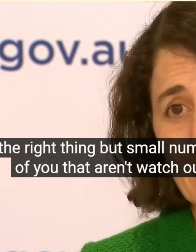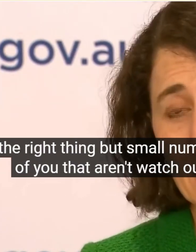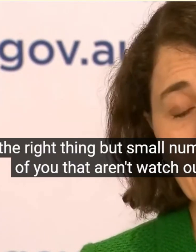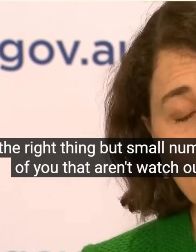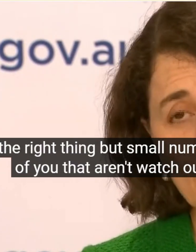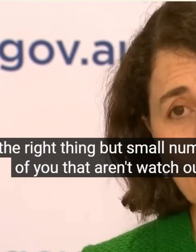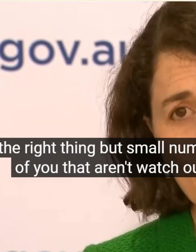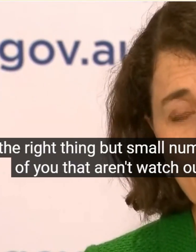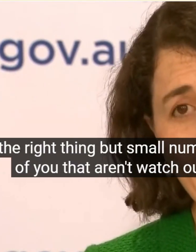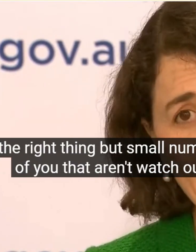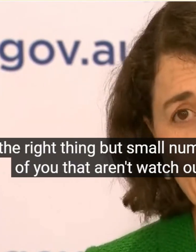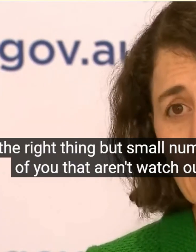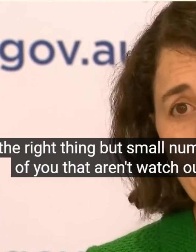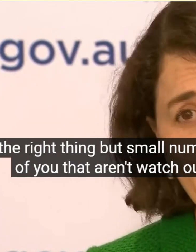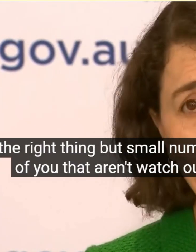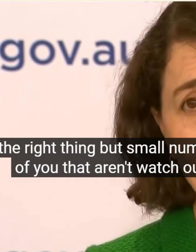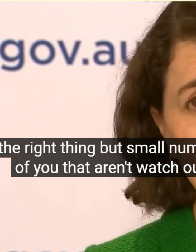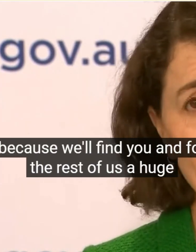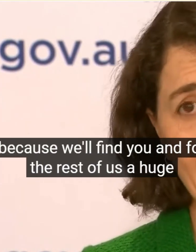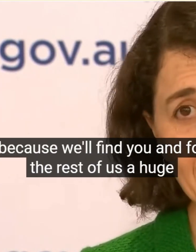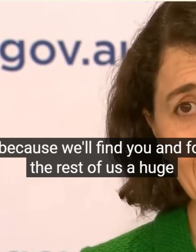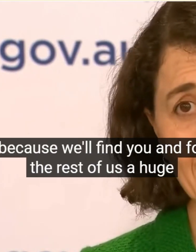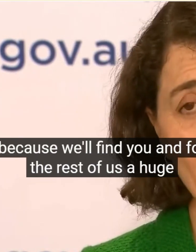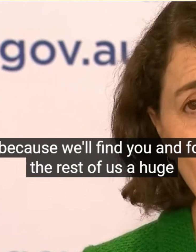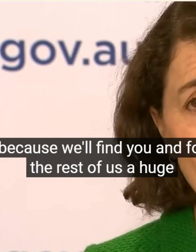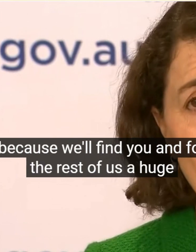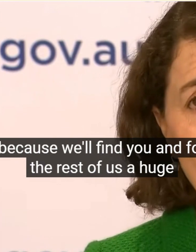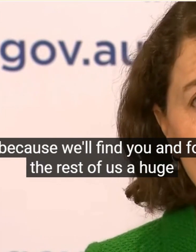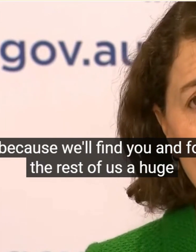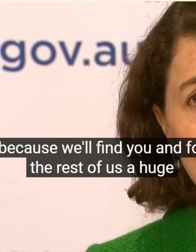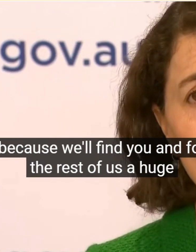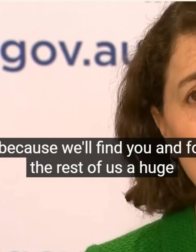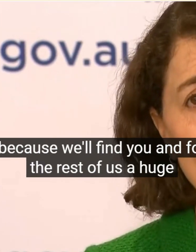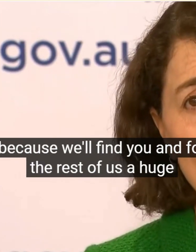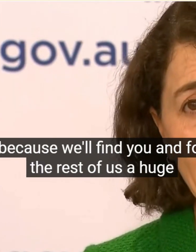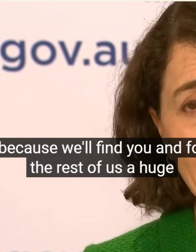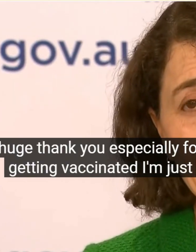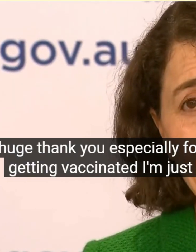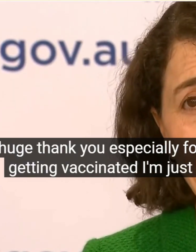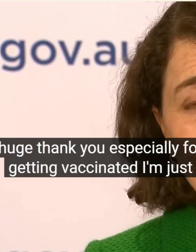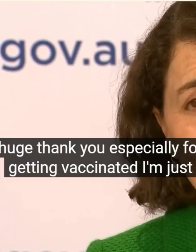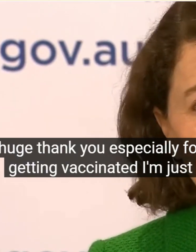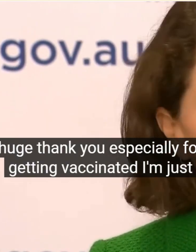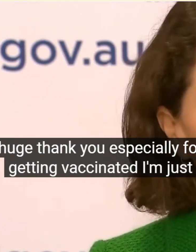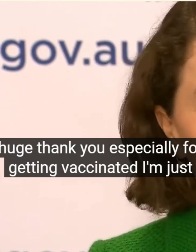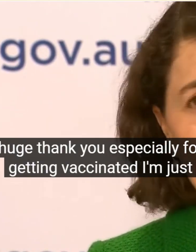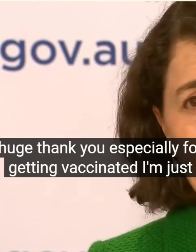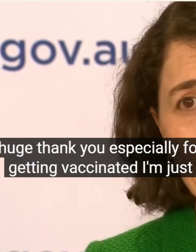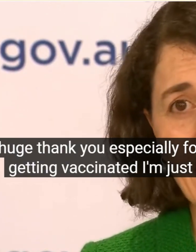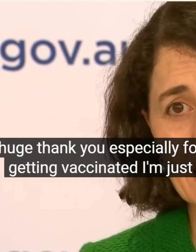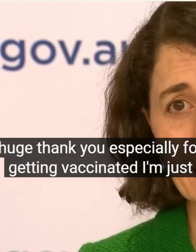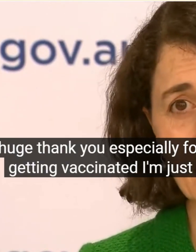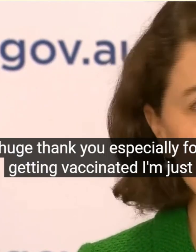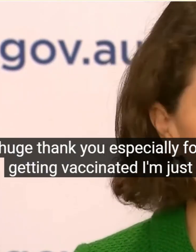And For The Rest Of Us A Huge Thank You Especially For Getting Vaccinated I I I Just Blown Away And You Know